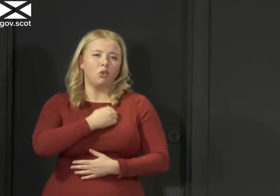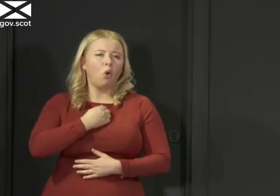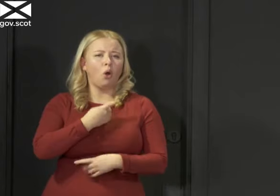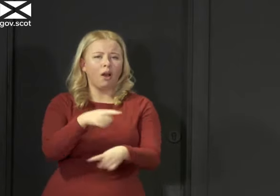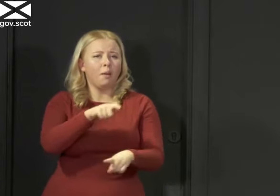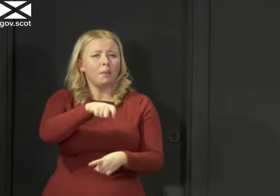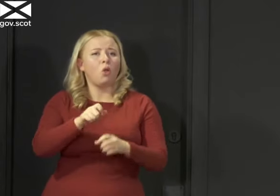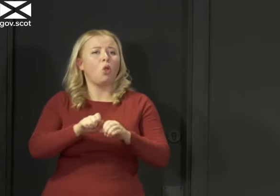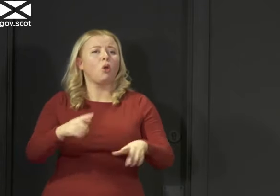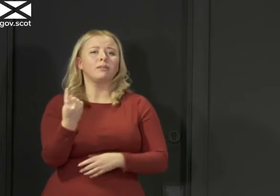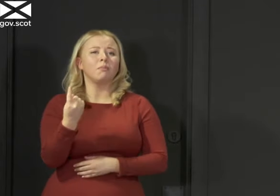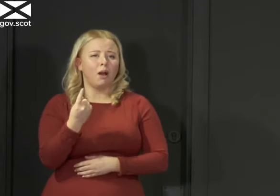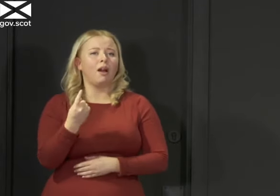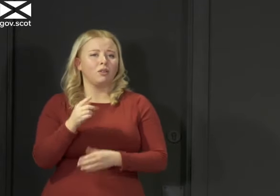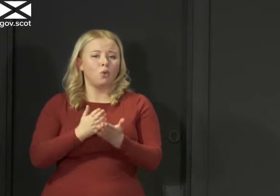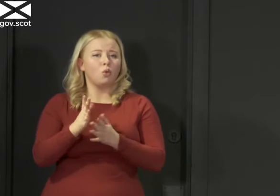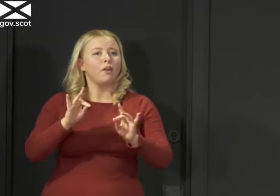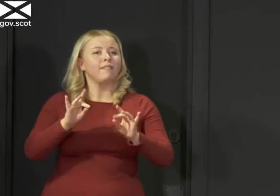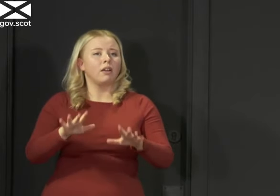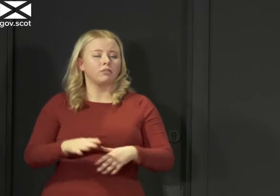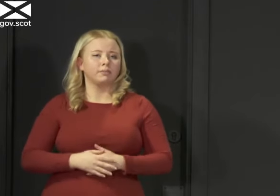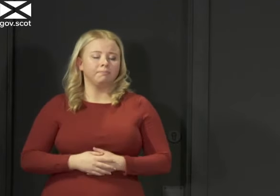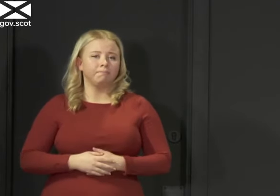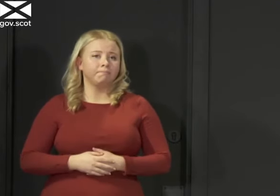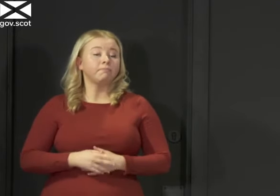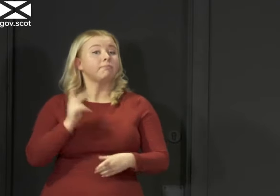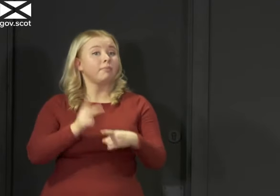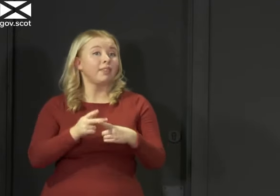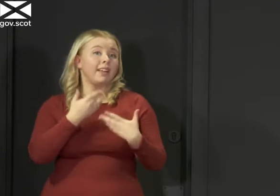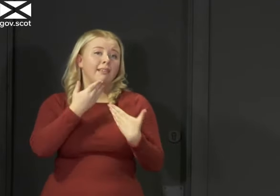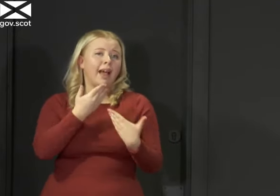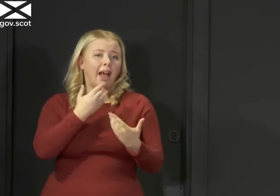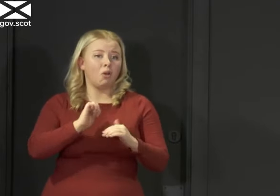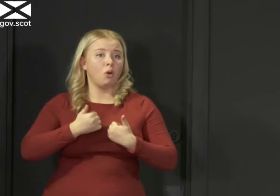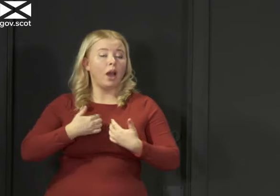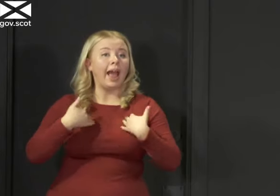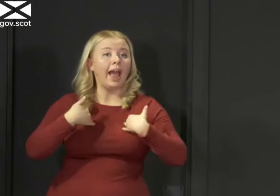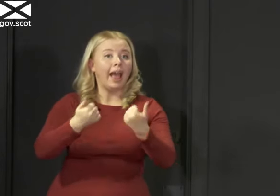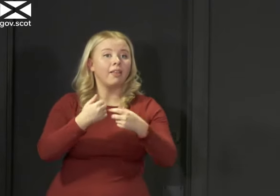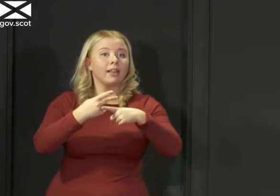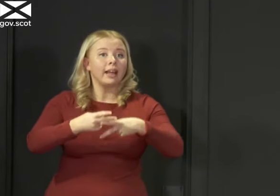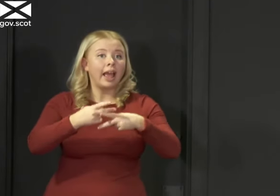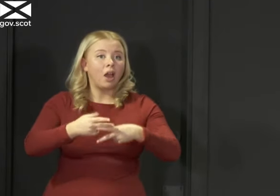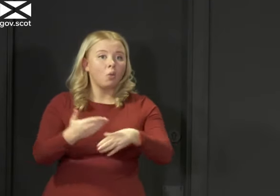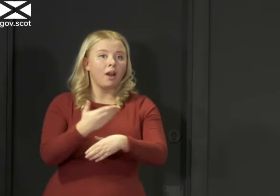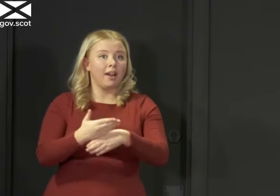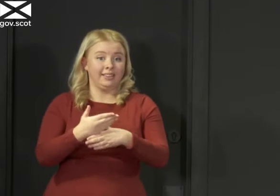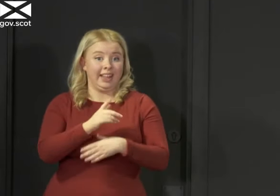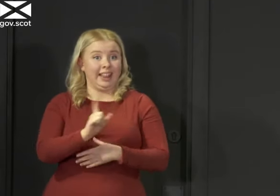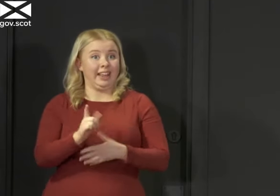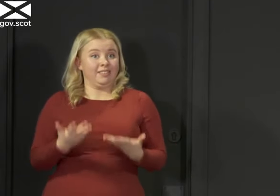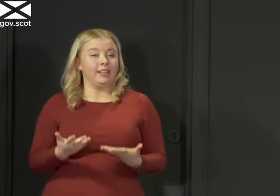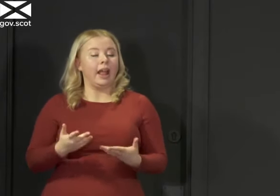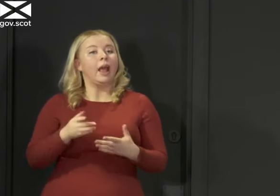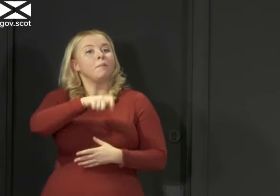to this virus. I also want to thank, as I always do, our health and care workers. Later this evening, people across the country will yet again